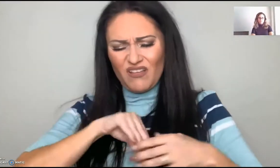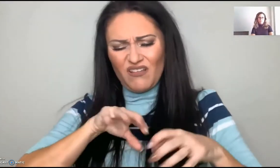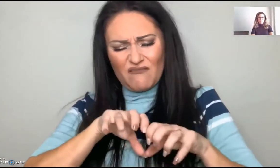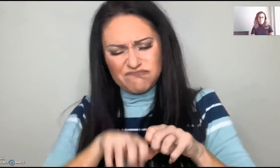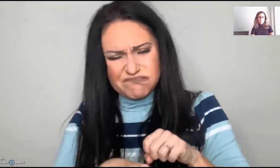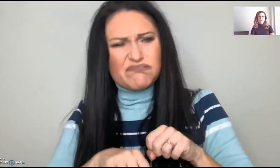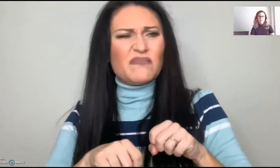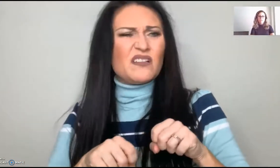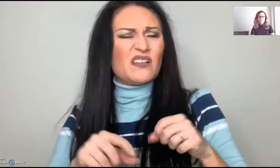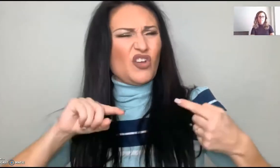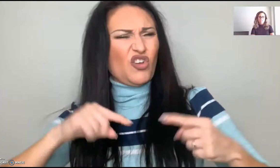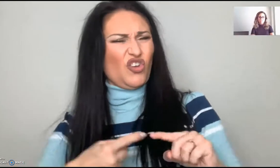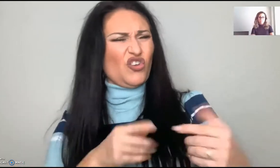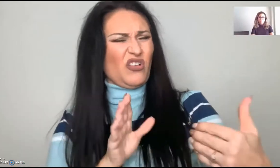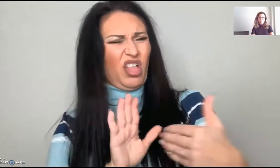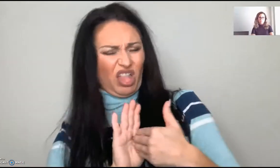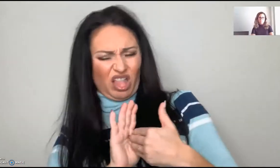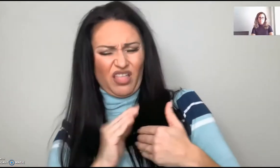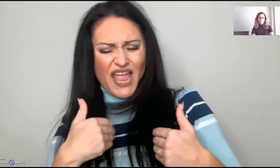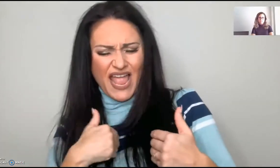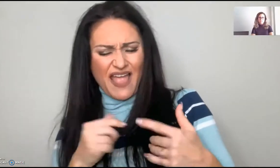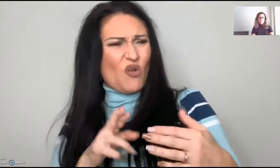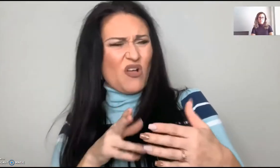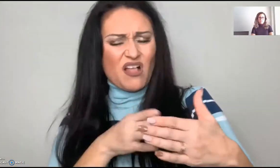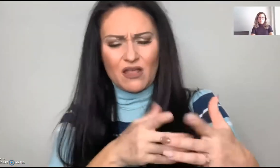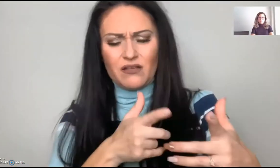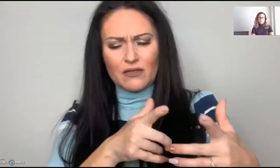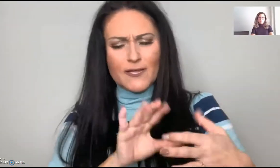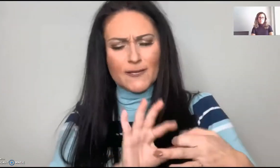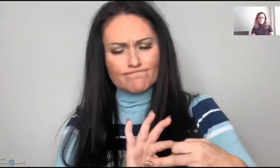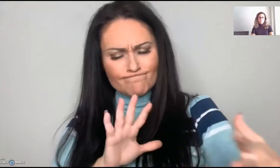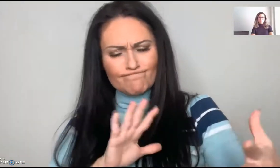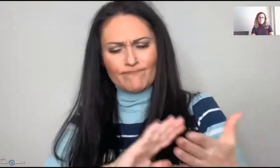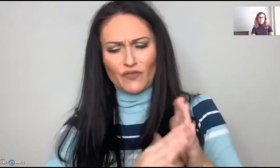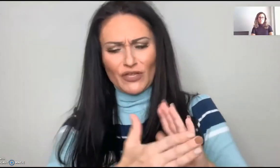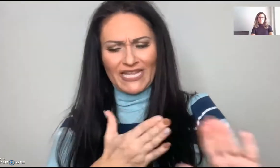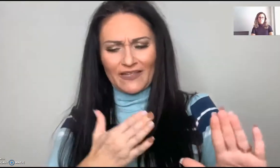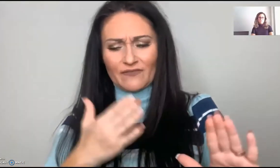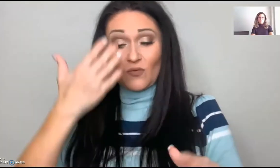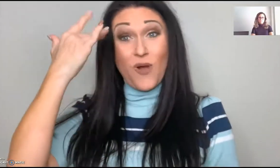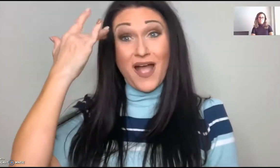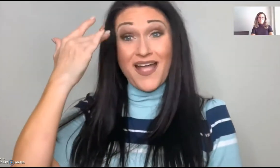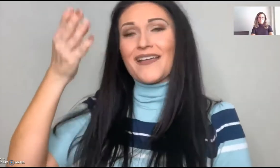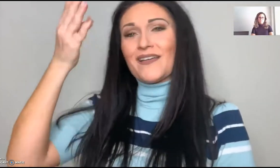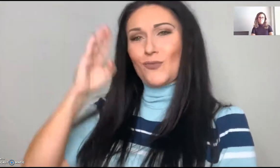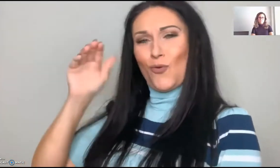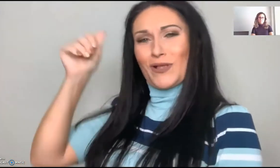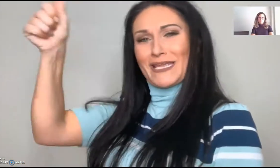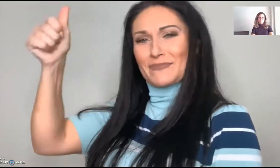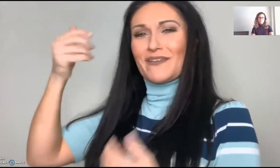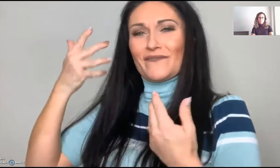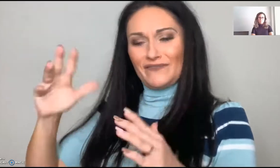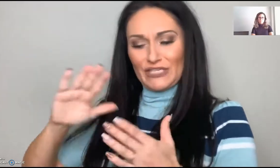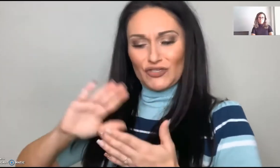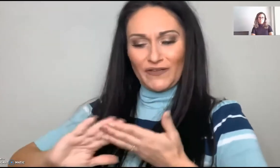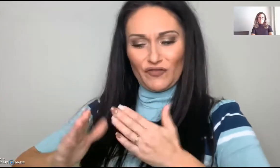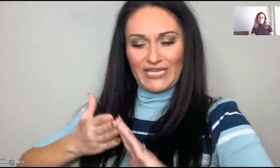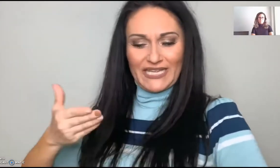community. Whatever is in you, break that down. The people who have wronged you, disconnect from them because